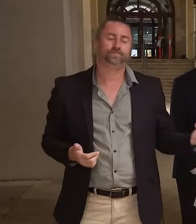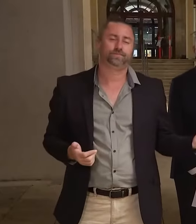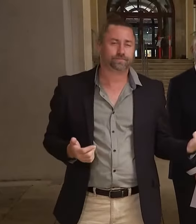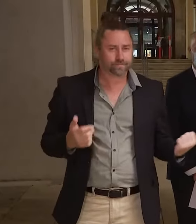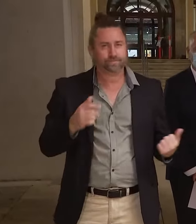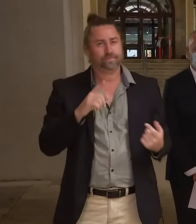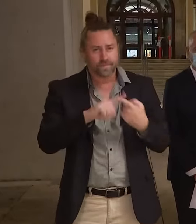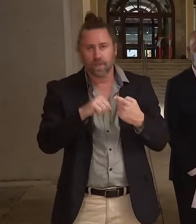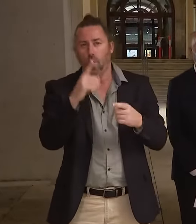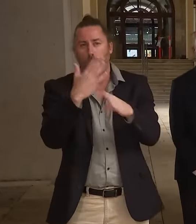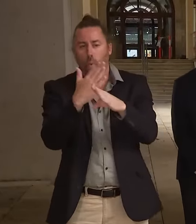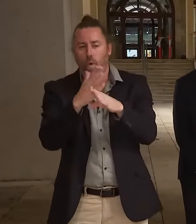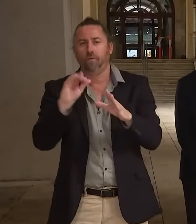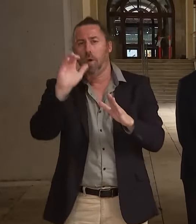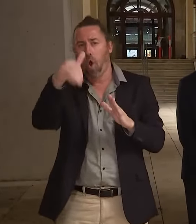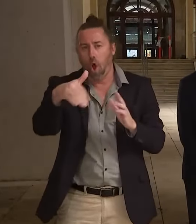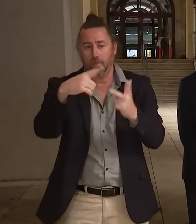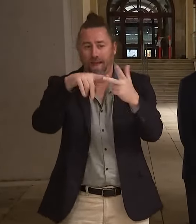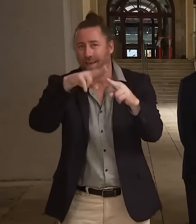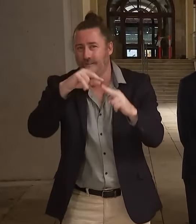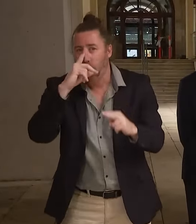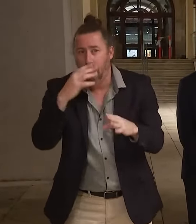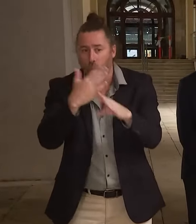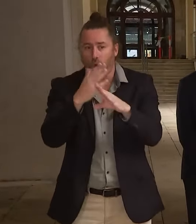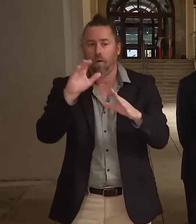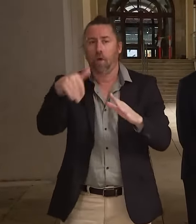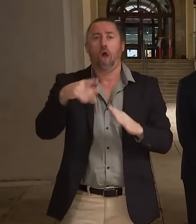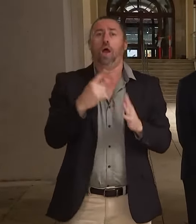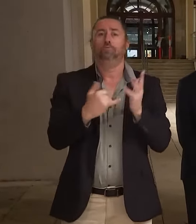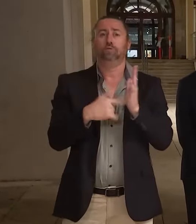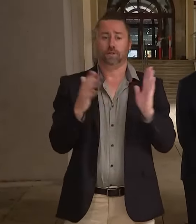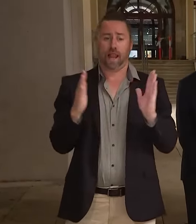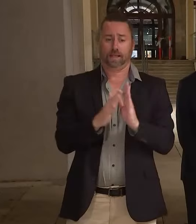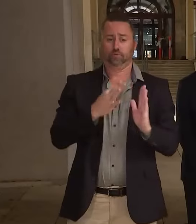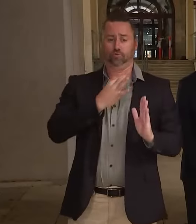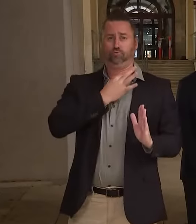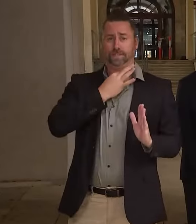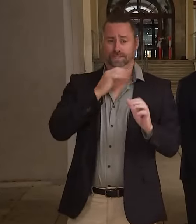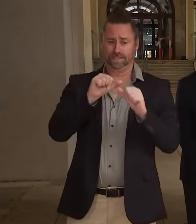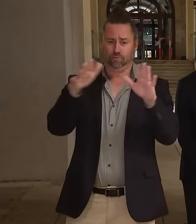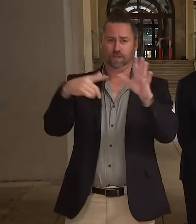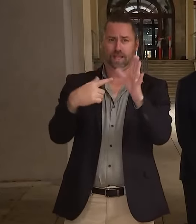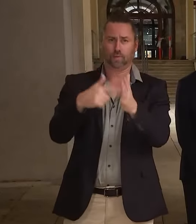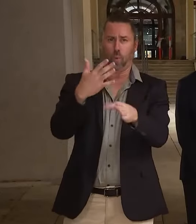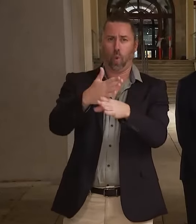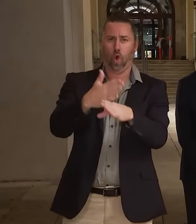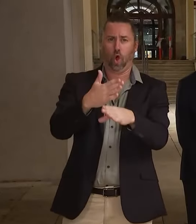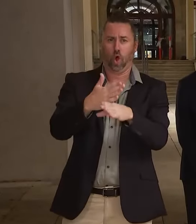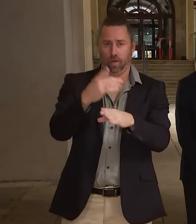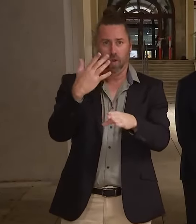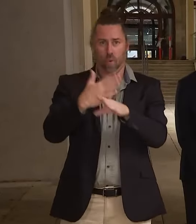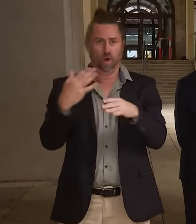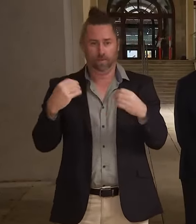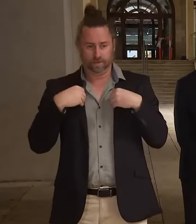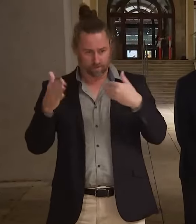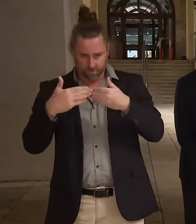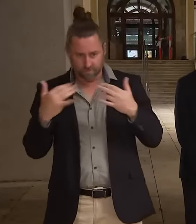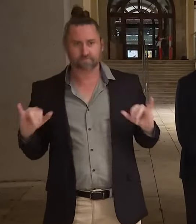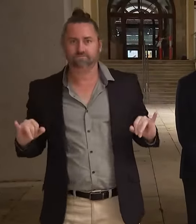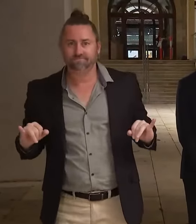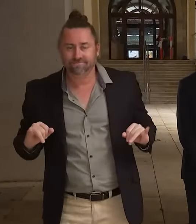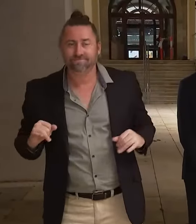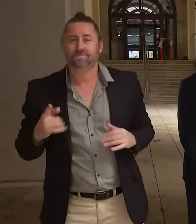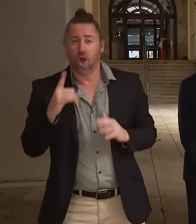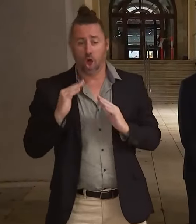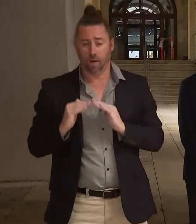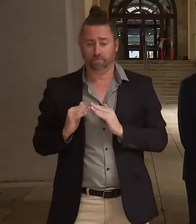still want people to work from home where they can, because again, that reduces the risk of transmission in the workplace that then gets taken into the home. So that is a measure